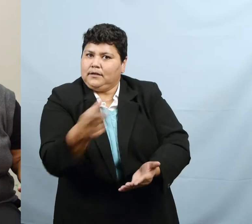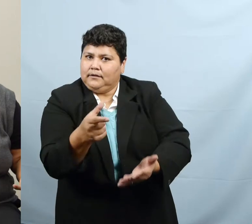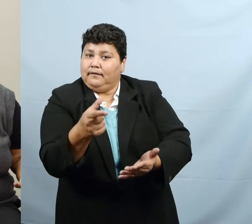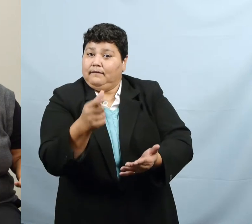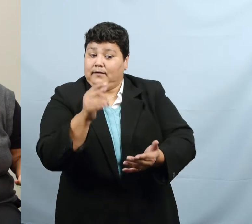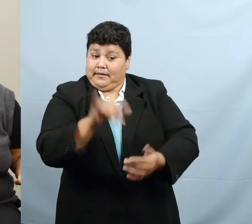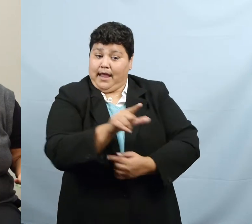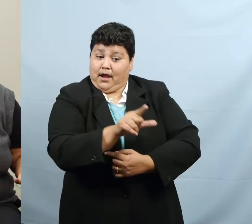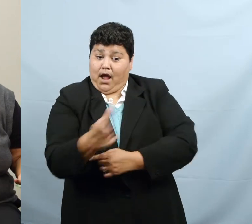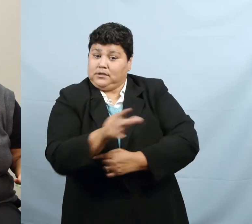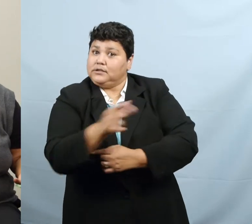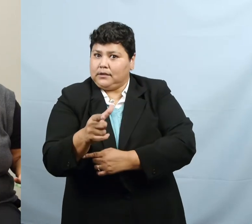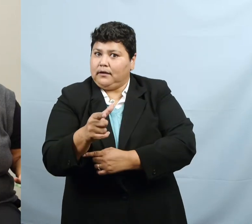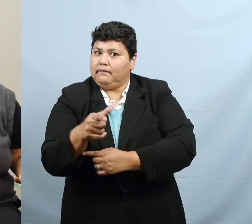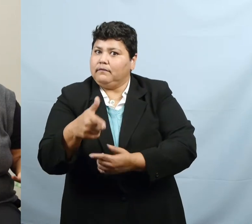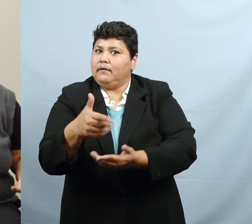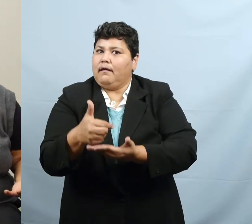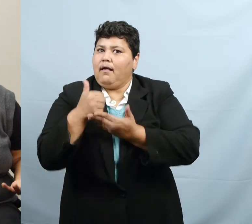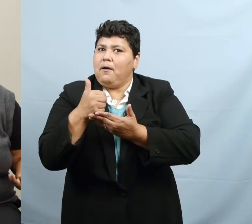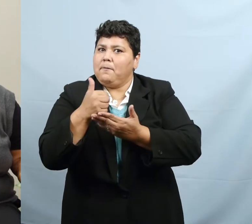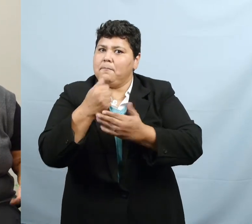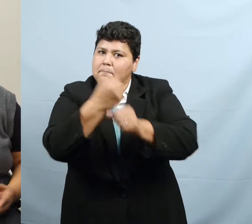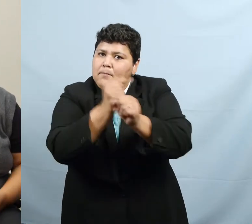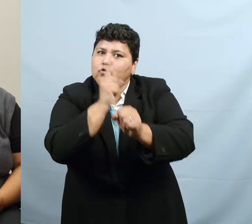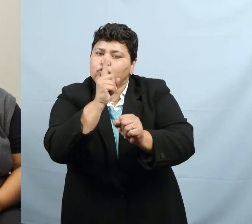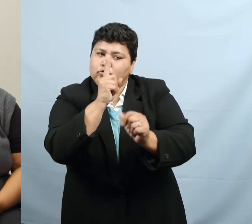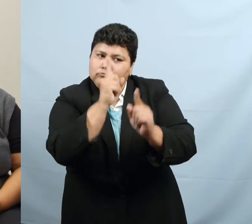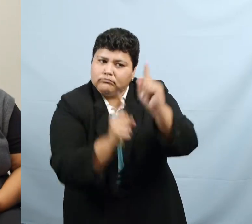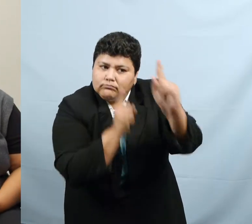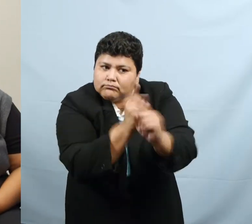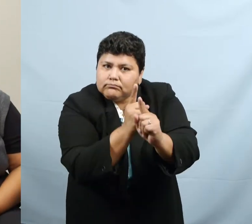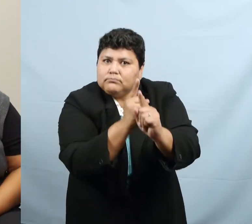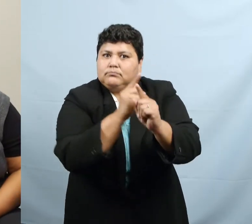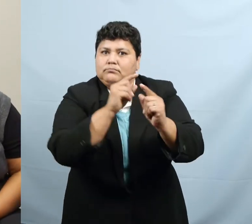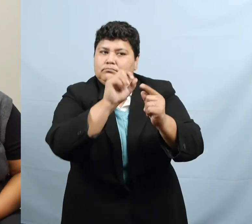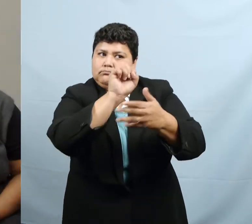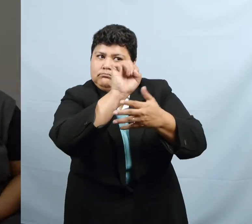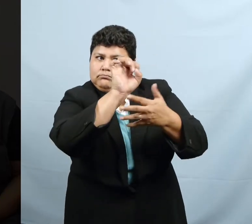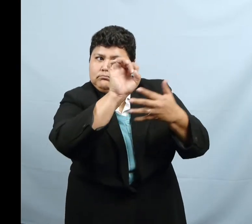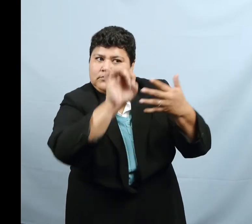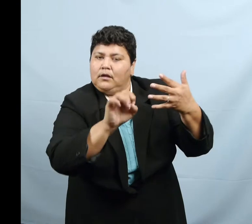ensure that there aren't inaccuracies and omissions in our interpretation.